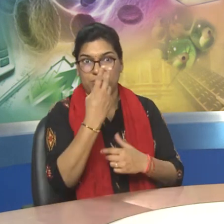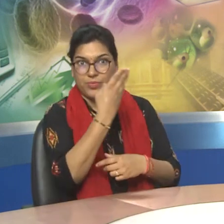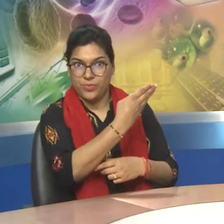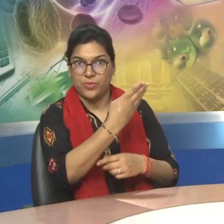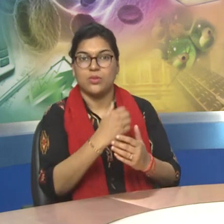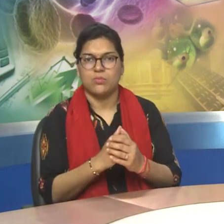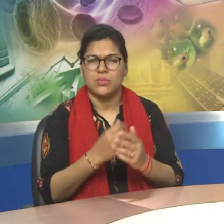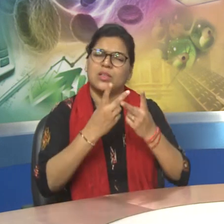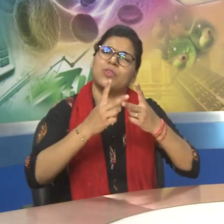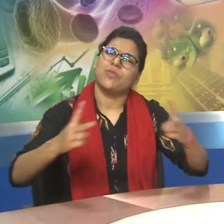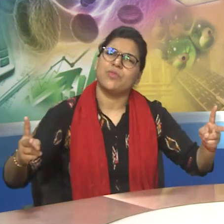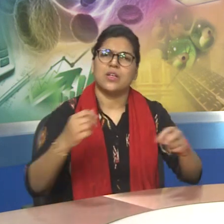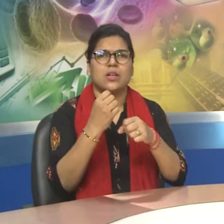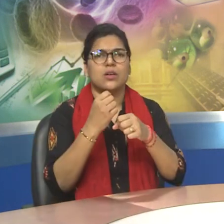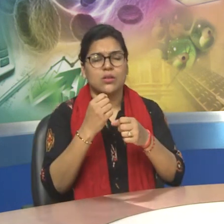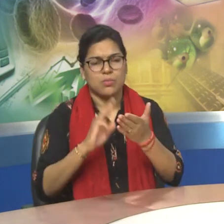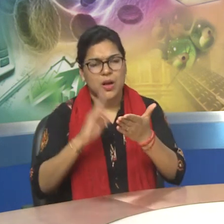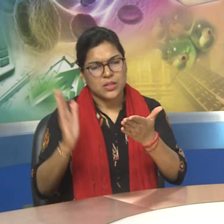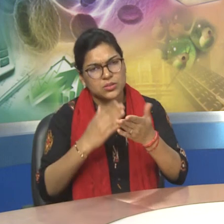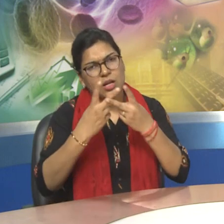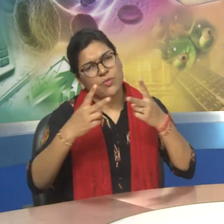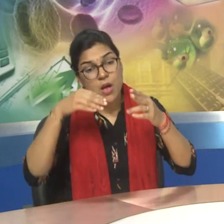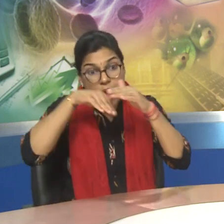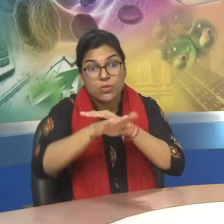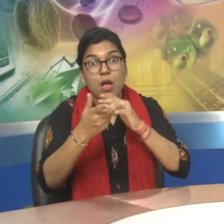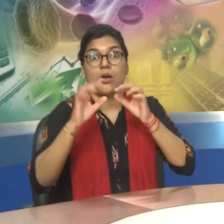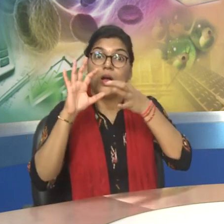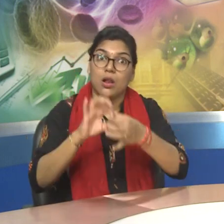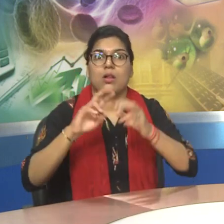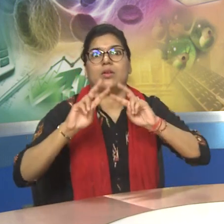You can see the examples of scholarly journals.